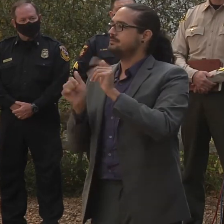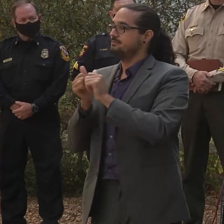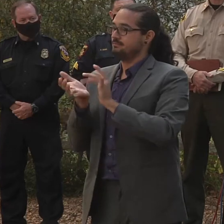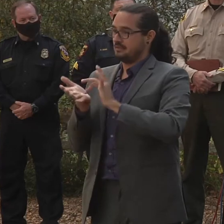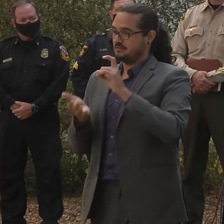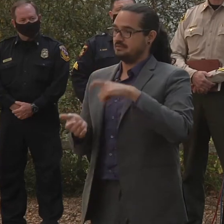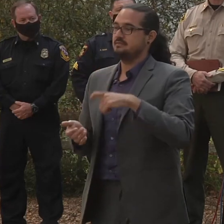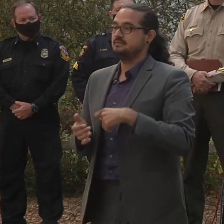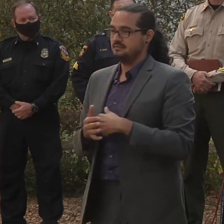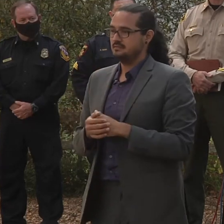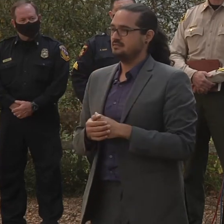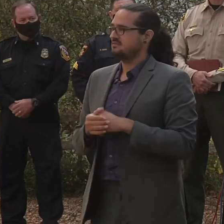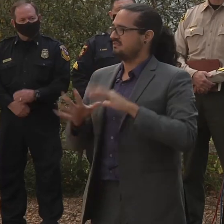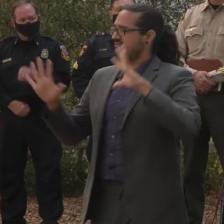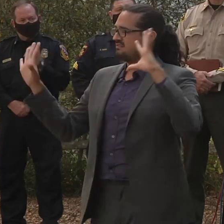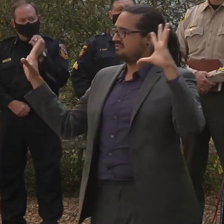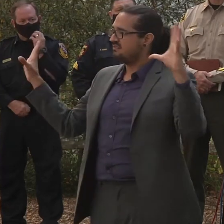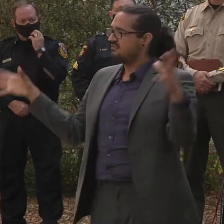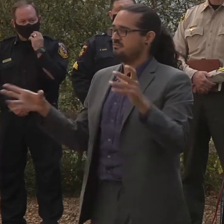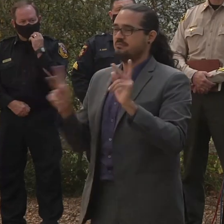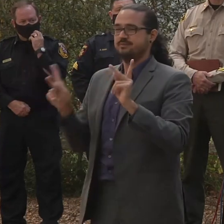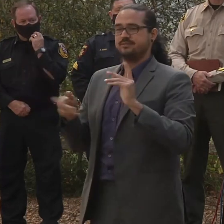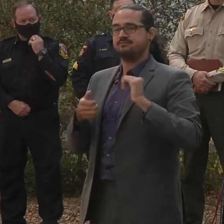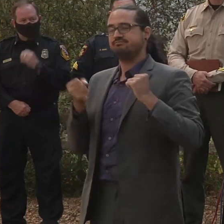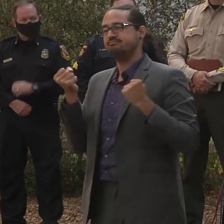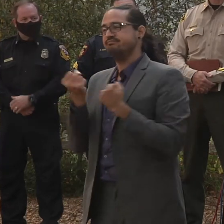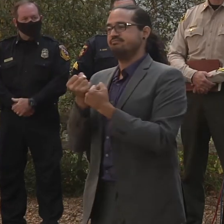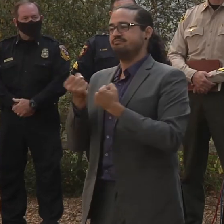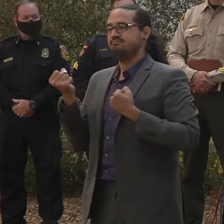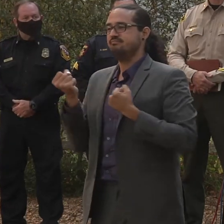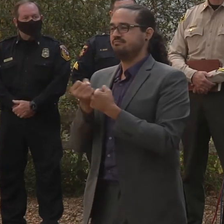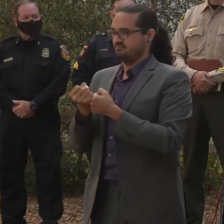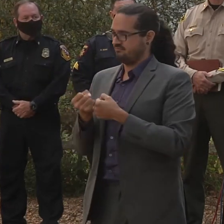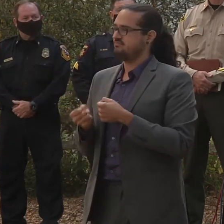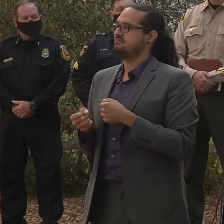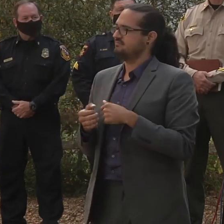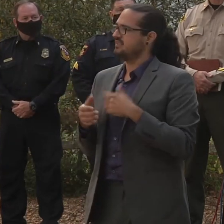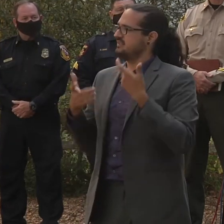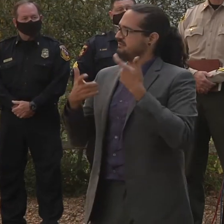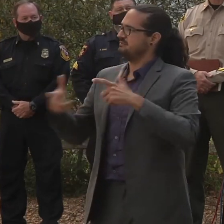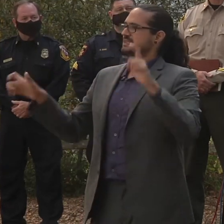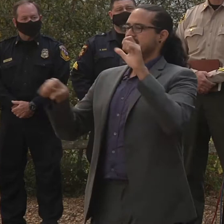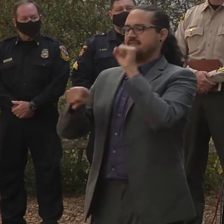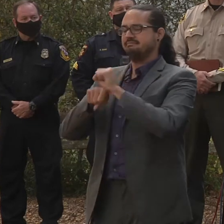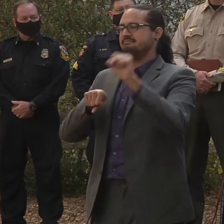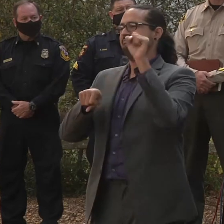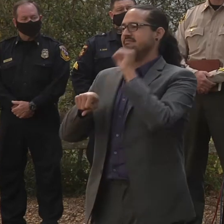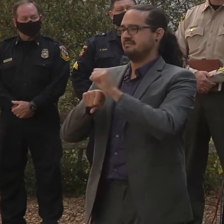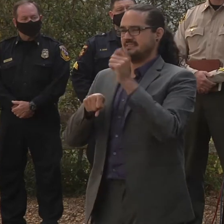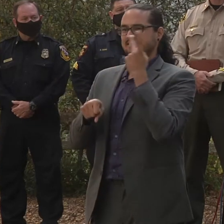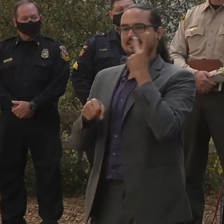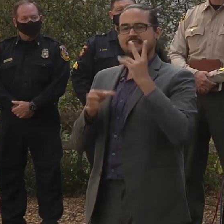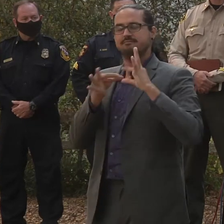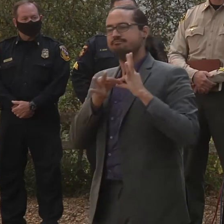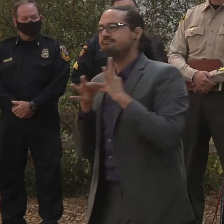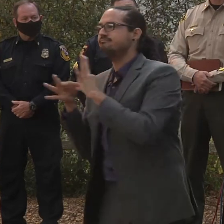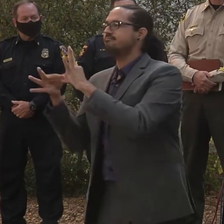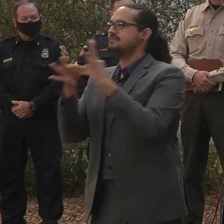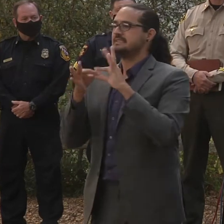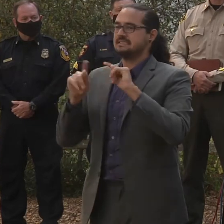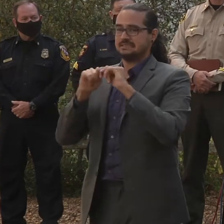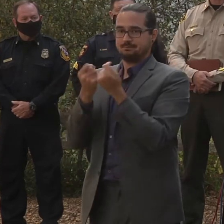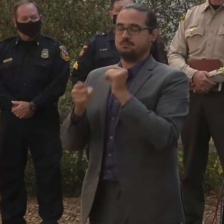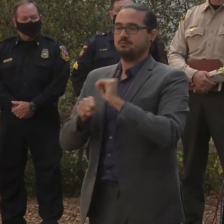All across this effort is the teamwork that I see taking place.